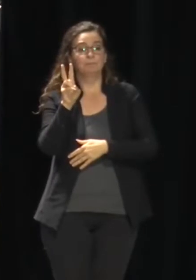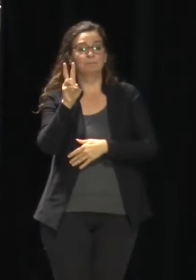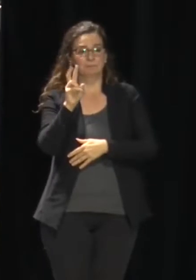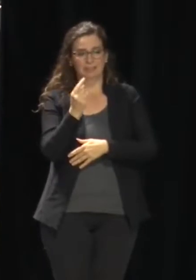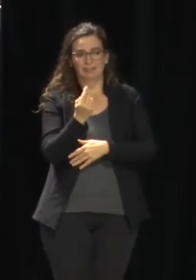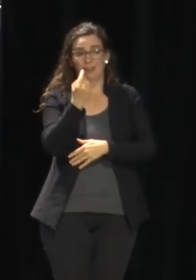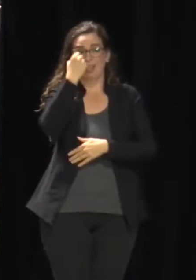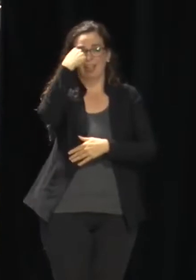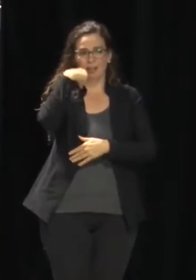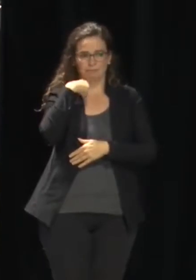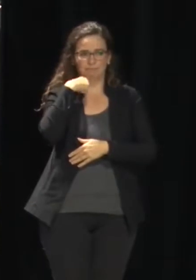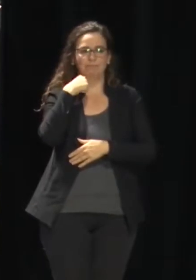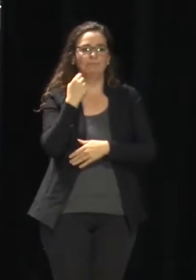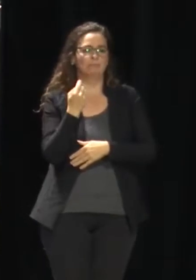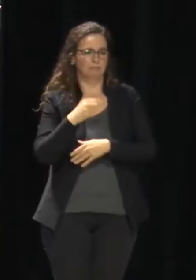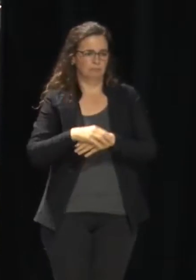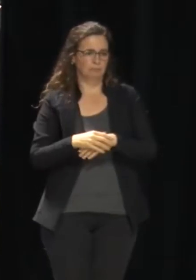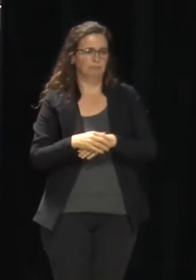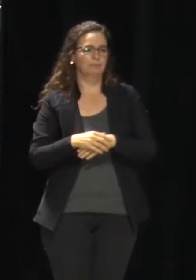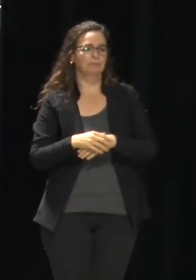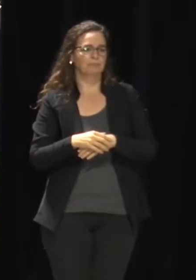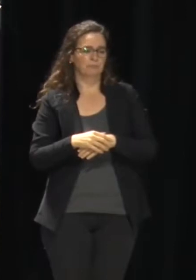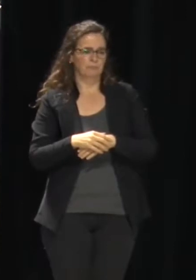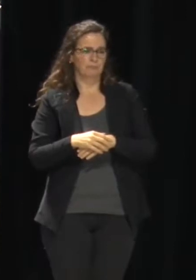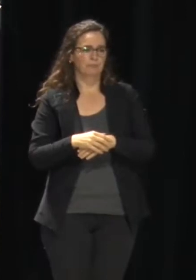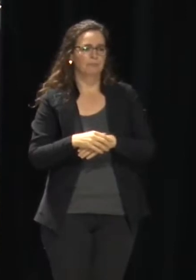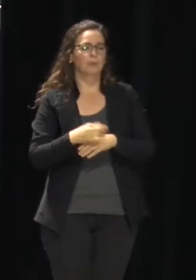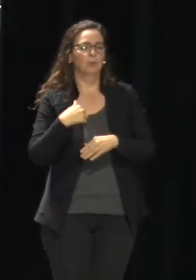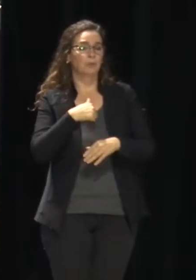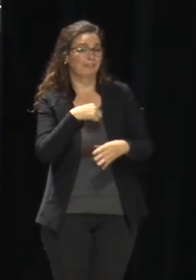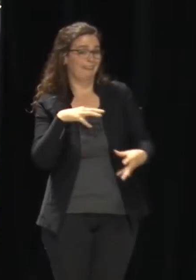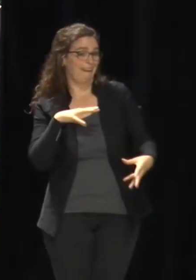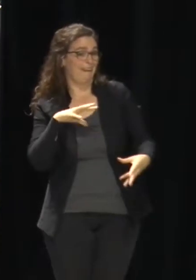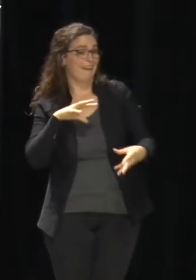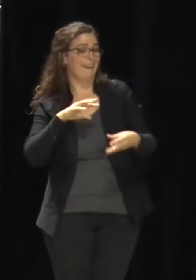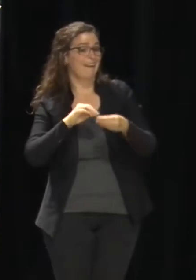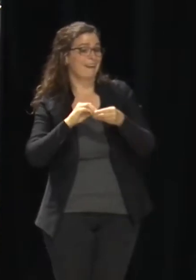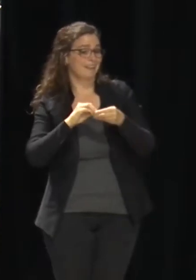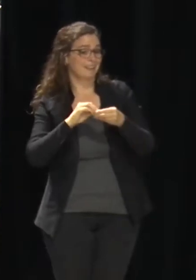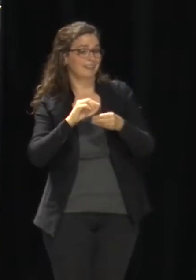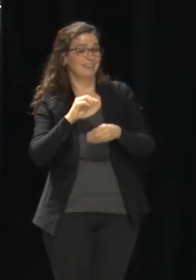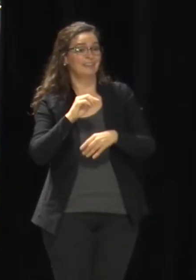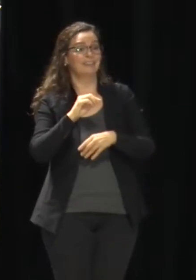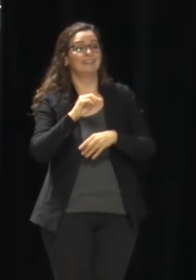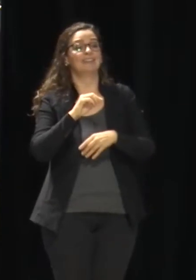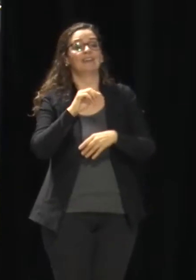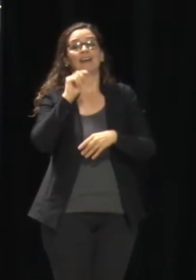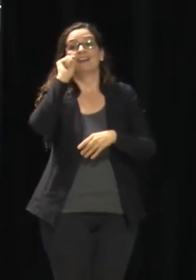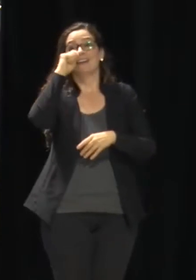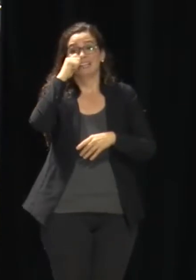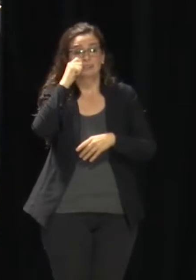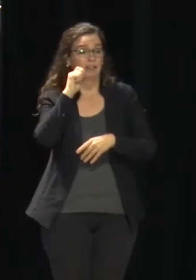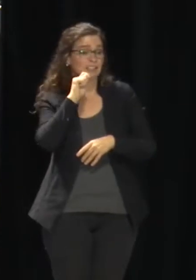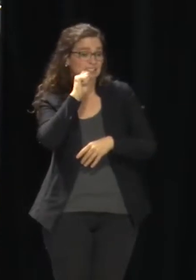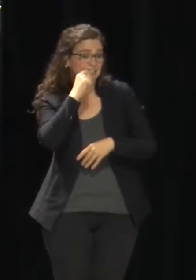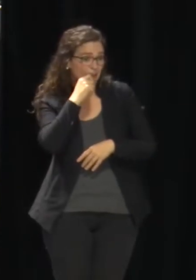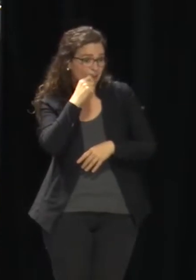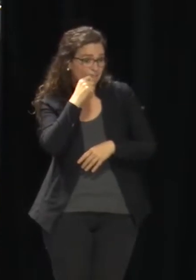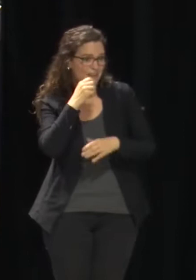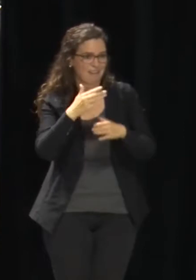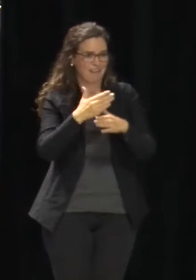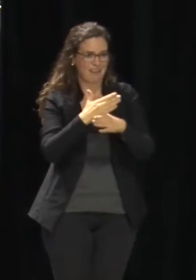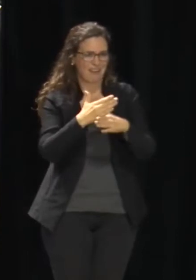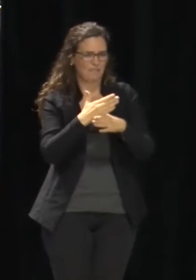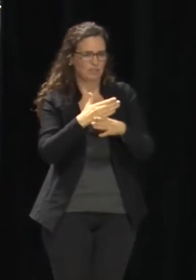you add in all of the tests, when you diagnostic and saliva tests, our seven-day rolling average of positive tests